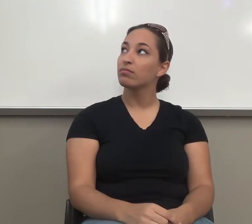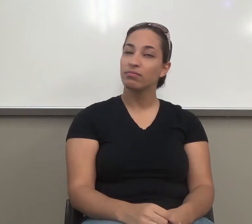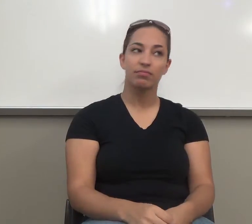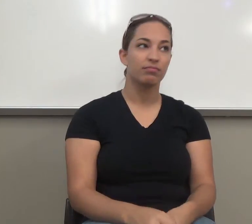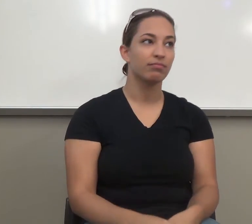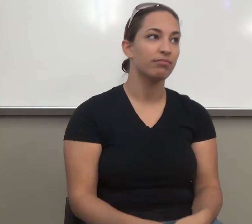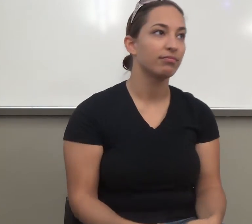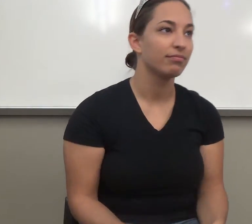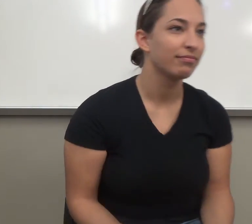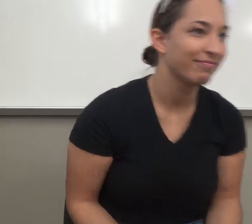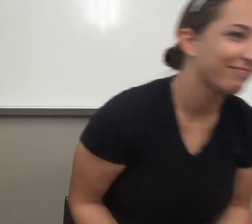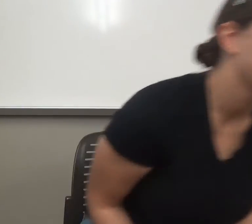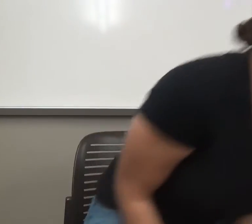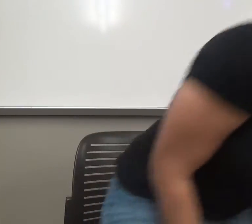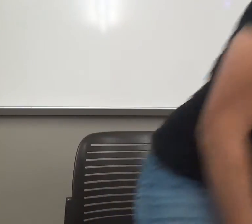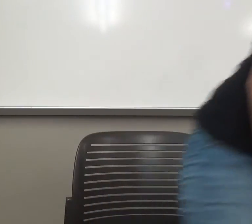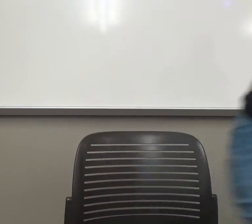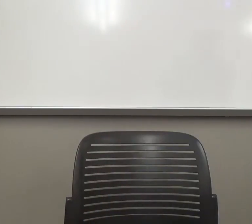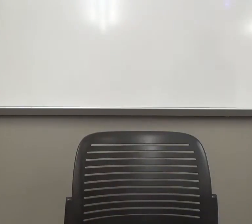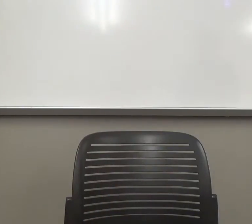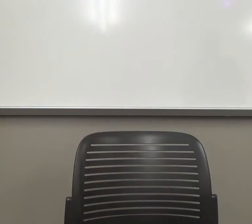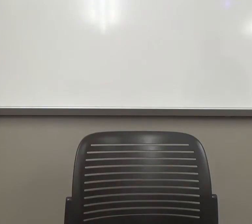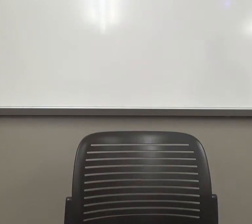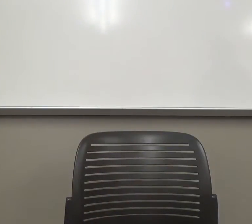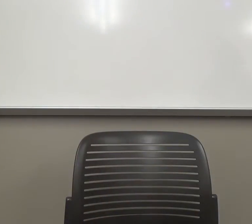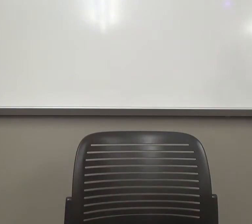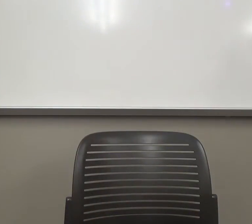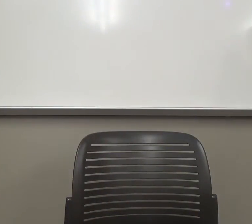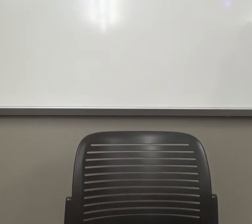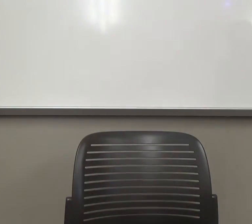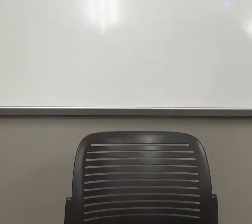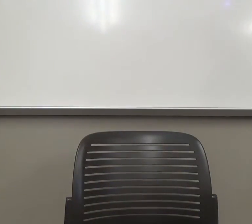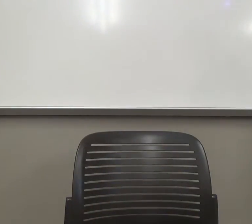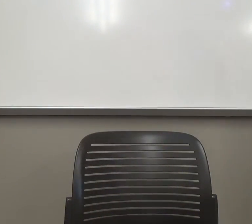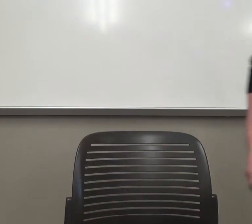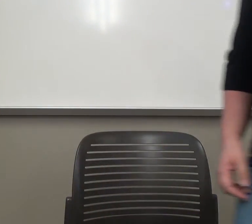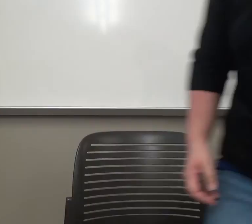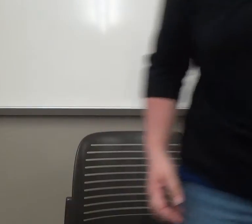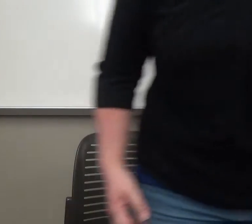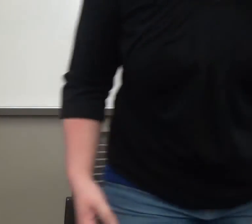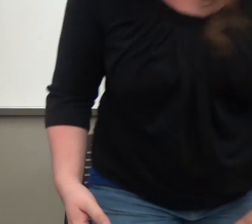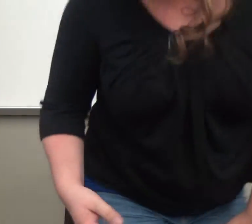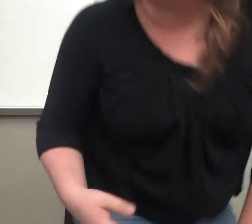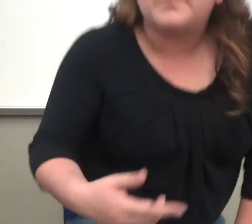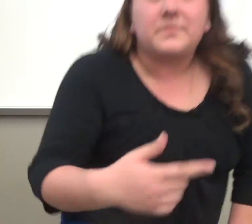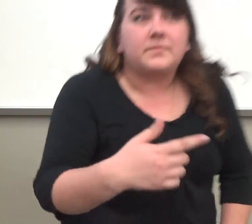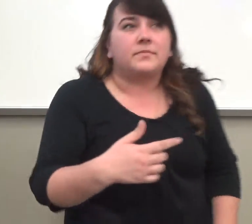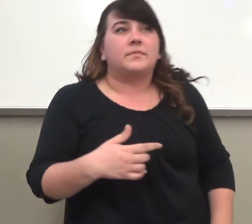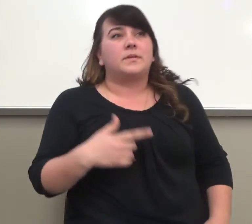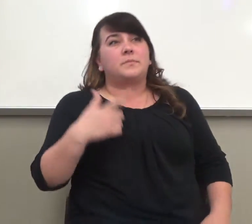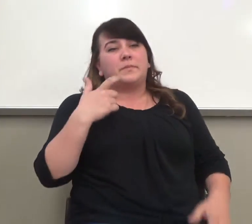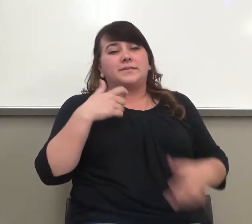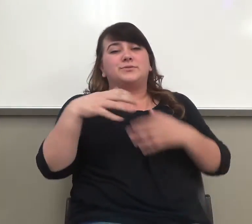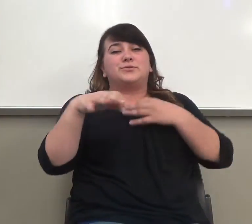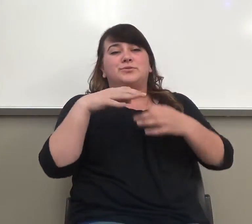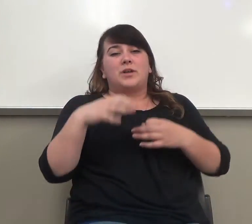describe a place, an event, a thing, or a person, you guys already have